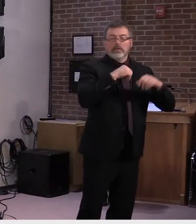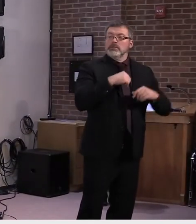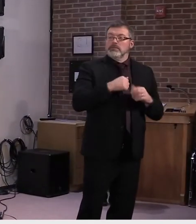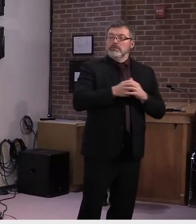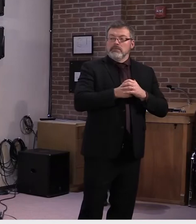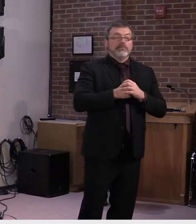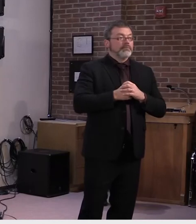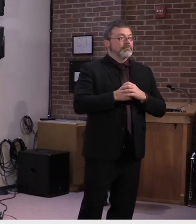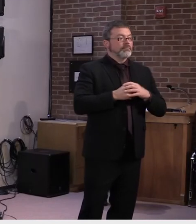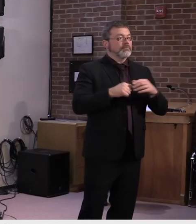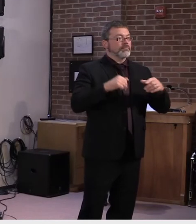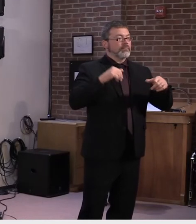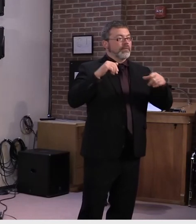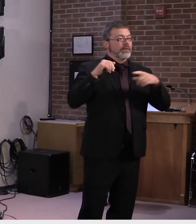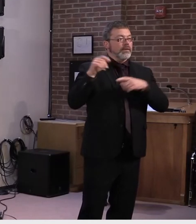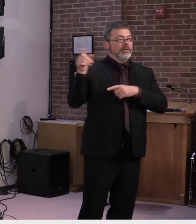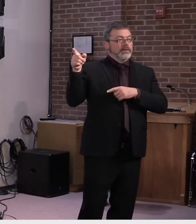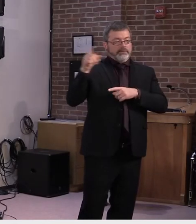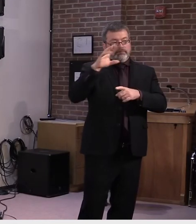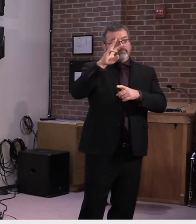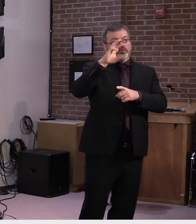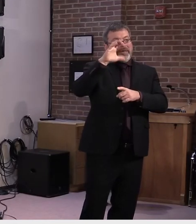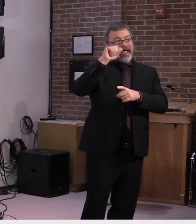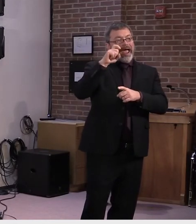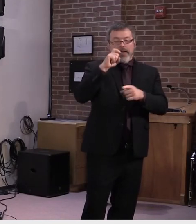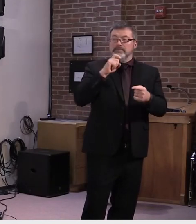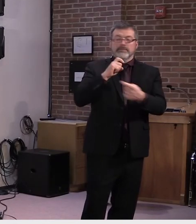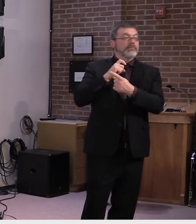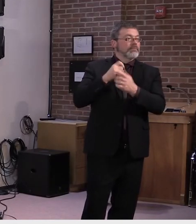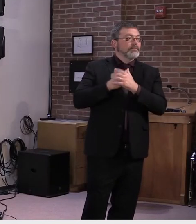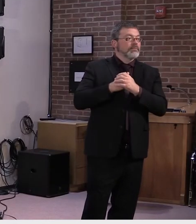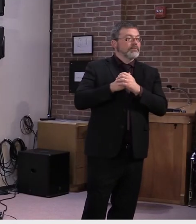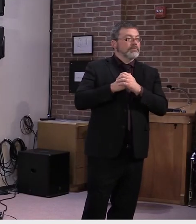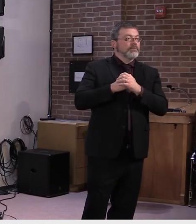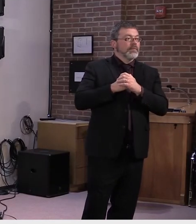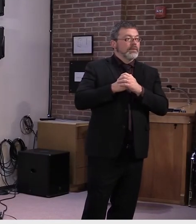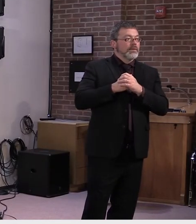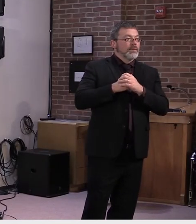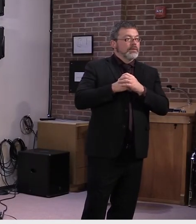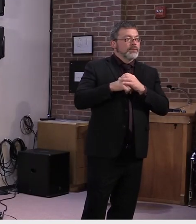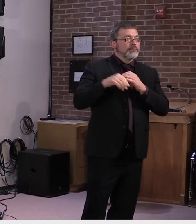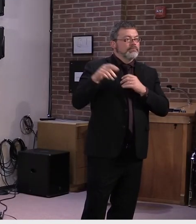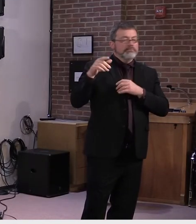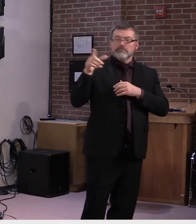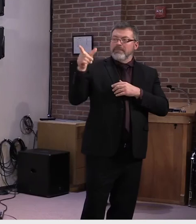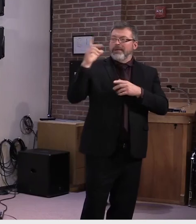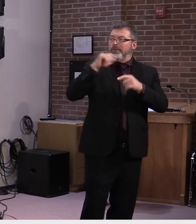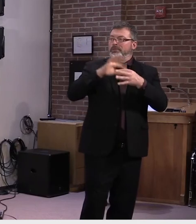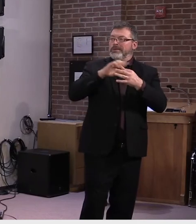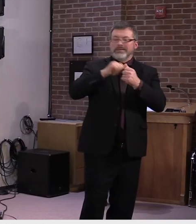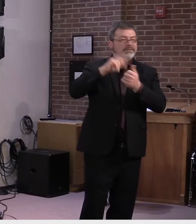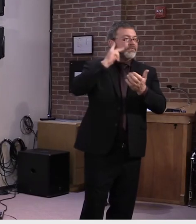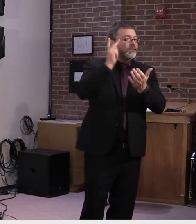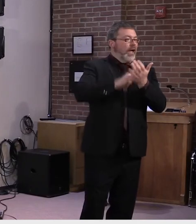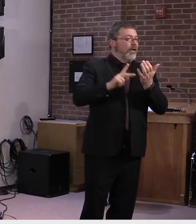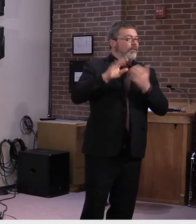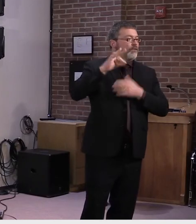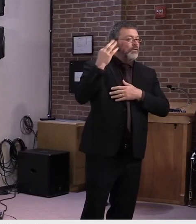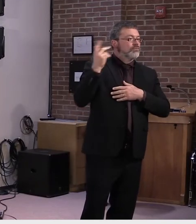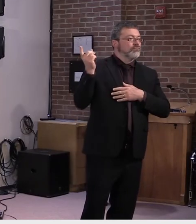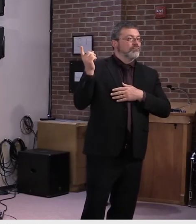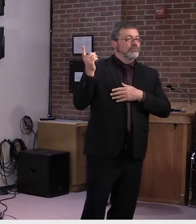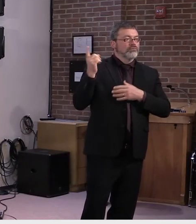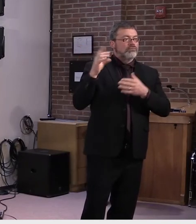My question is, likely for Secretary French, where is the, um, Agency of Education on guidelines for physical education